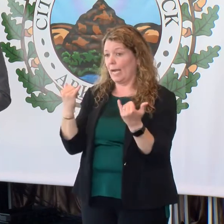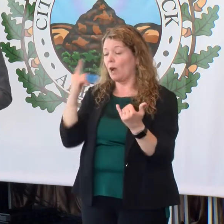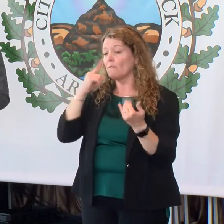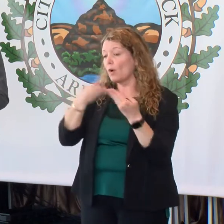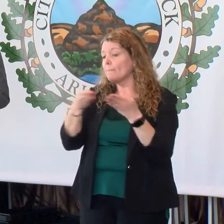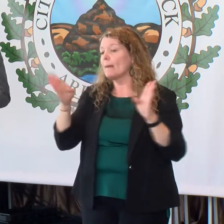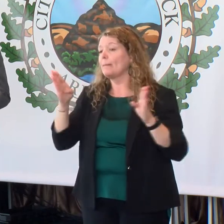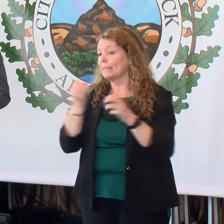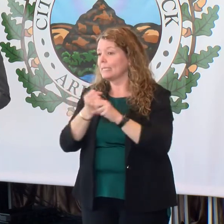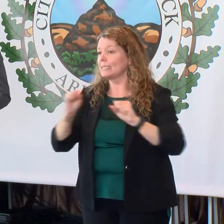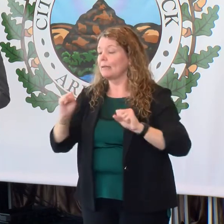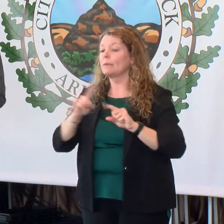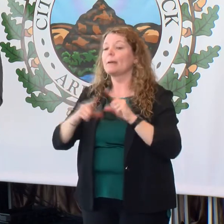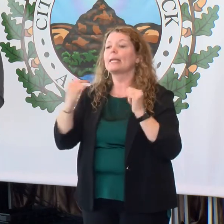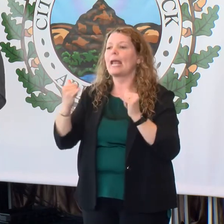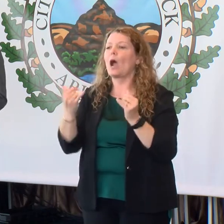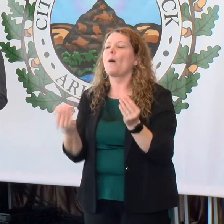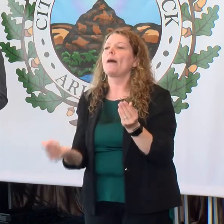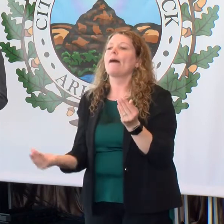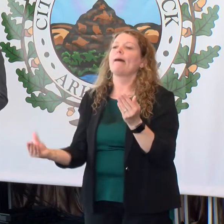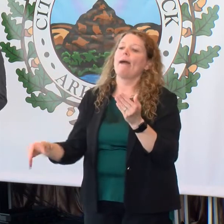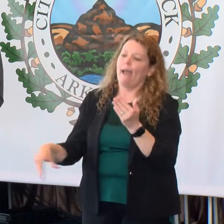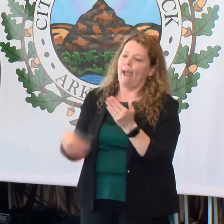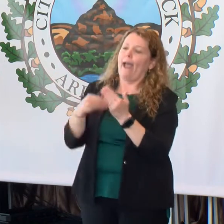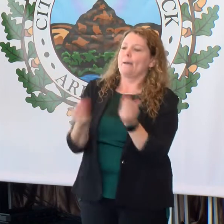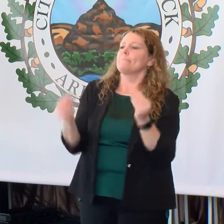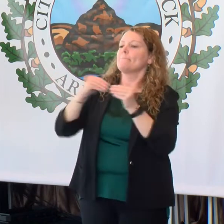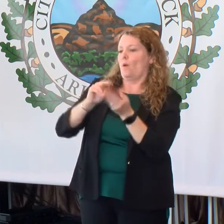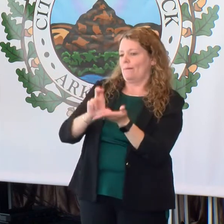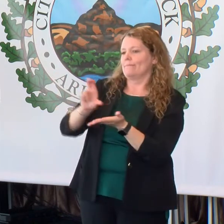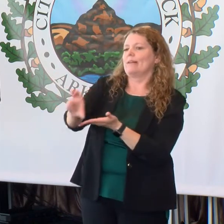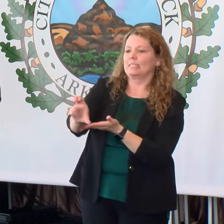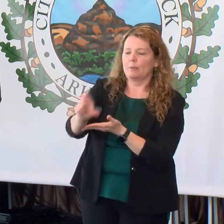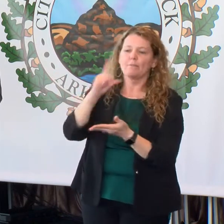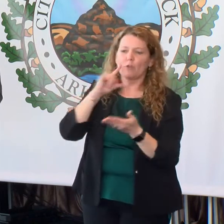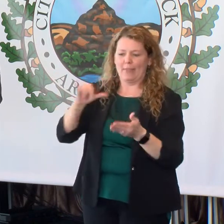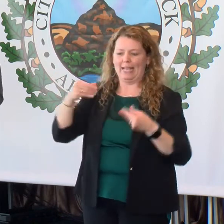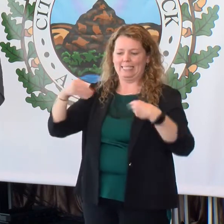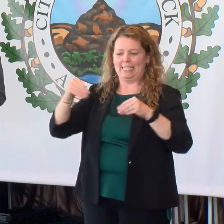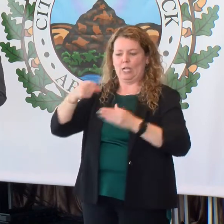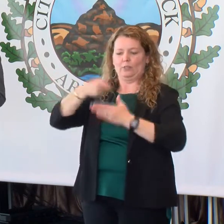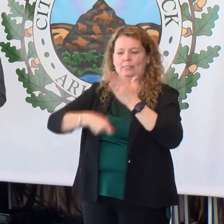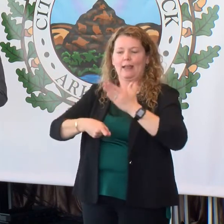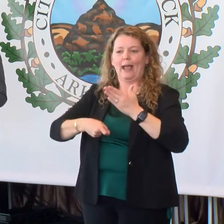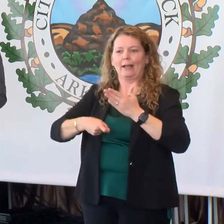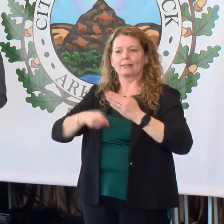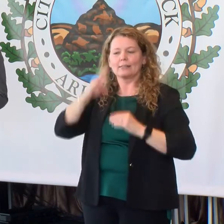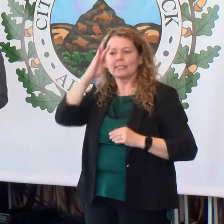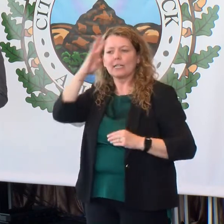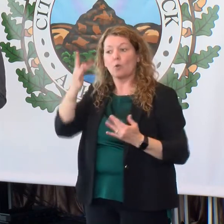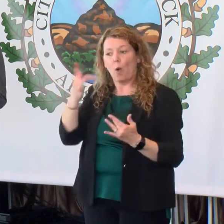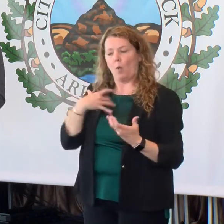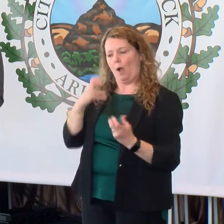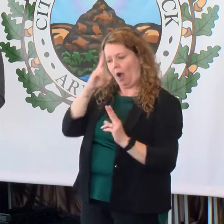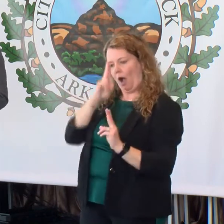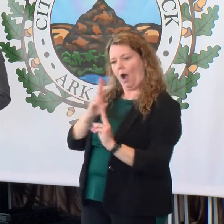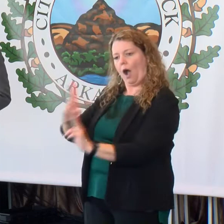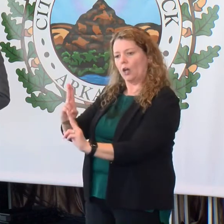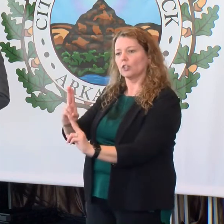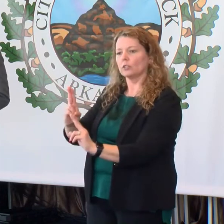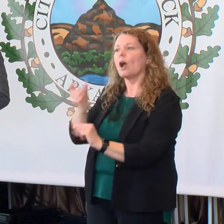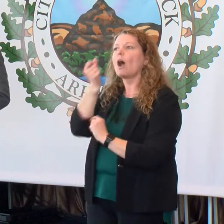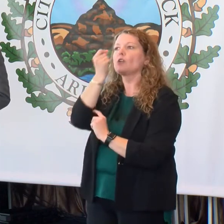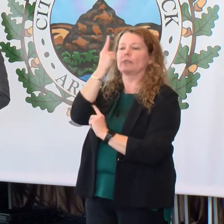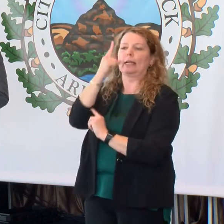that we're going to be making more investments into public safety and the sales tax initiative to truly honor and understand 21st century